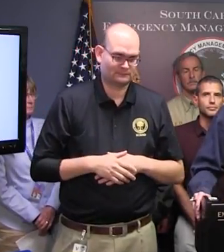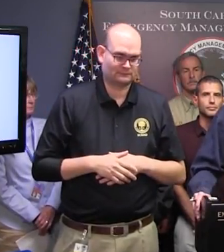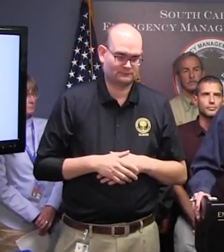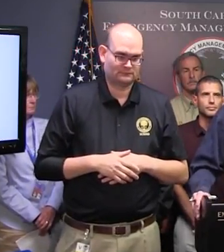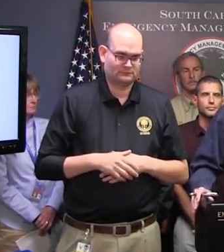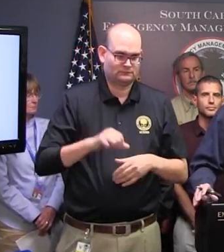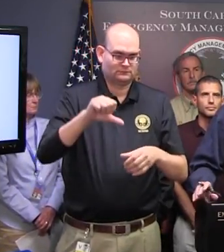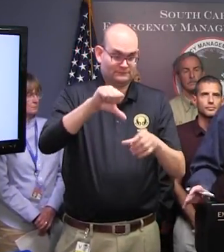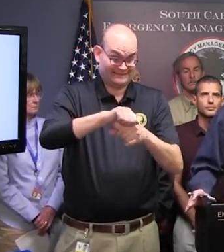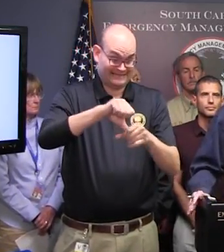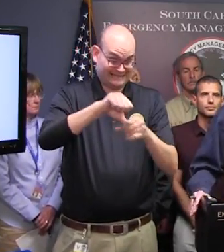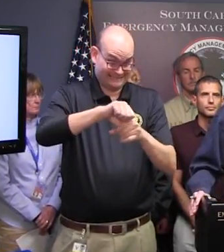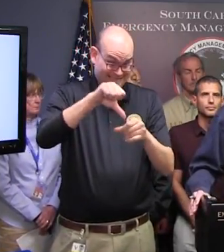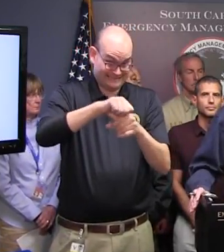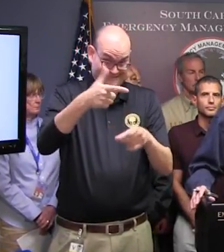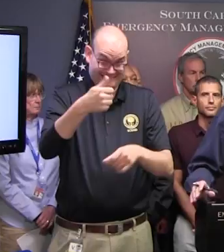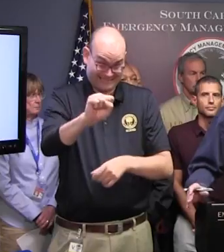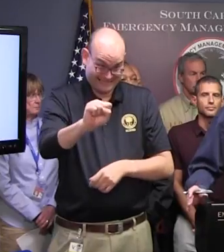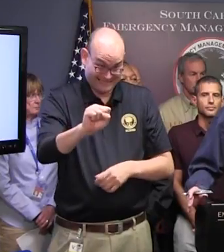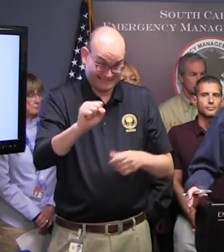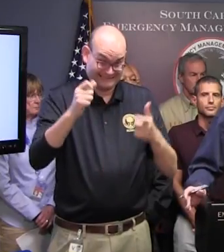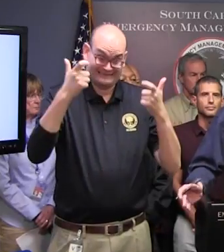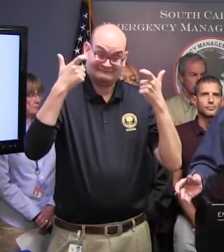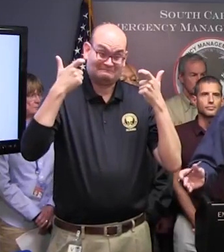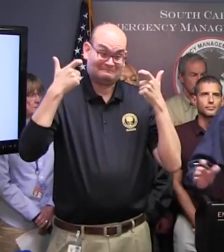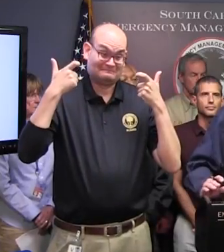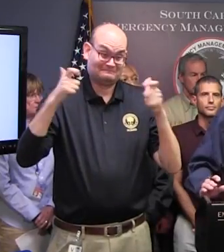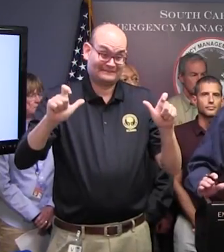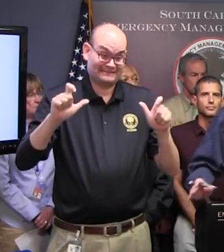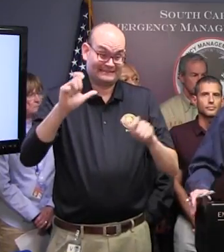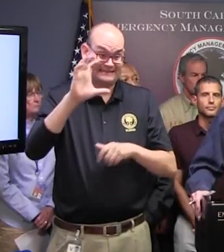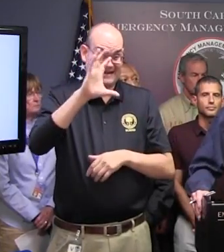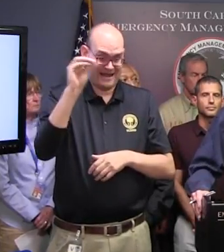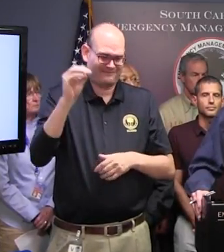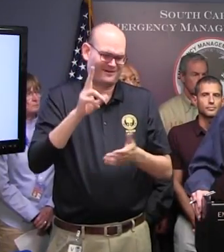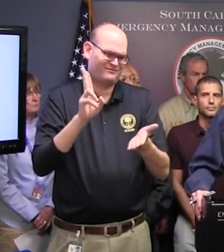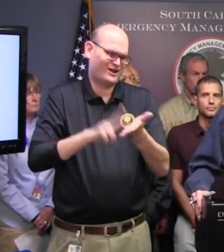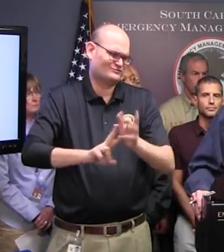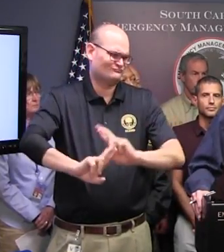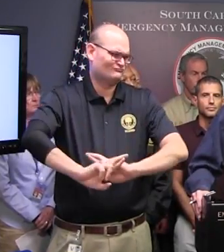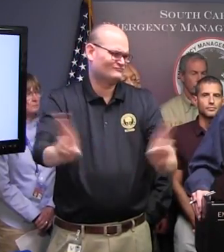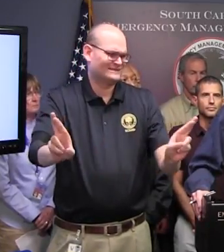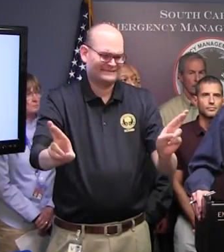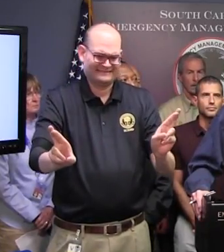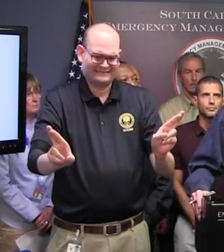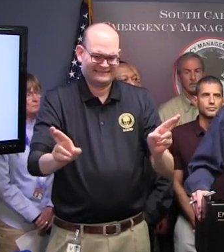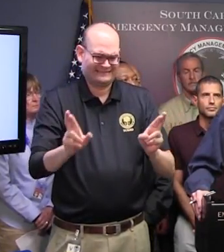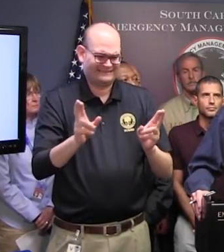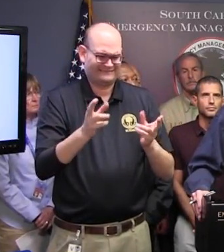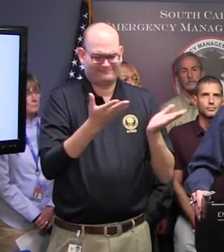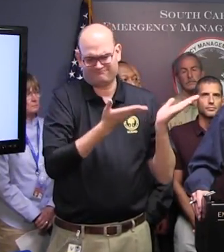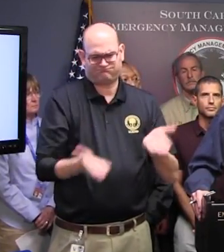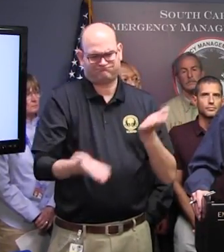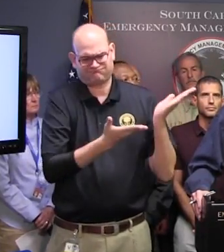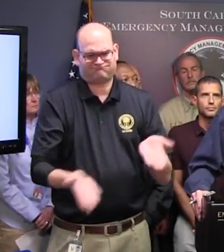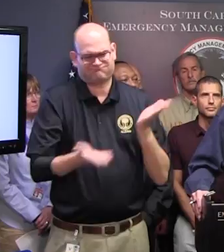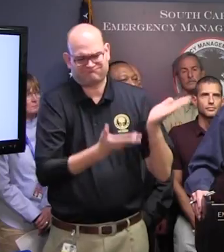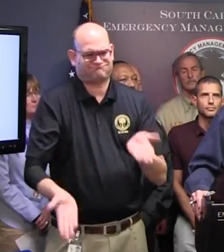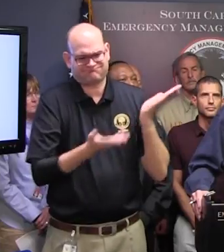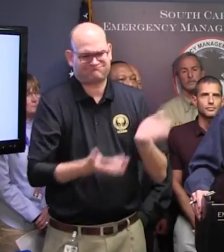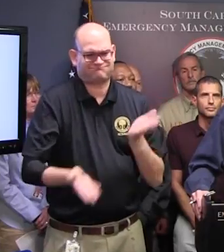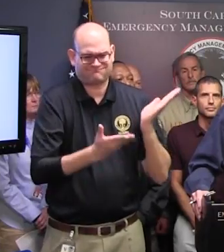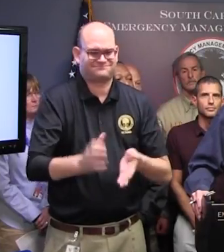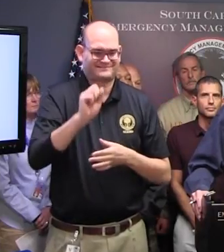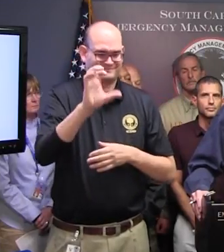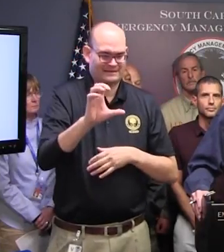stations are okay. They have contracts to have fuel brought to them. The others have fuel brought to them when